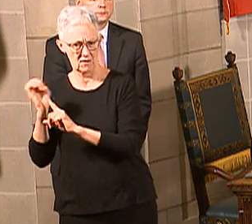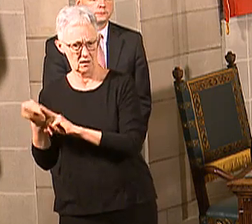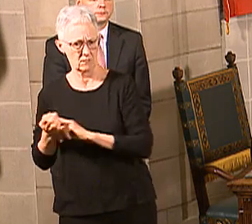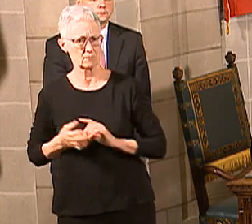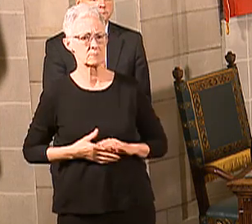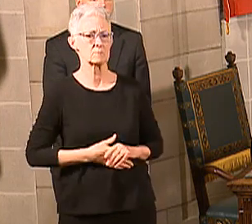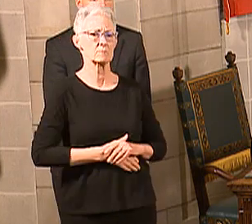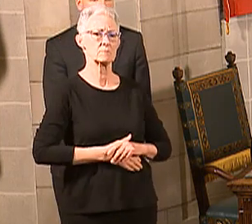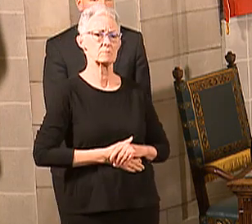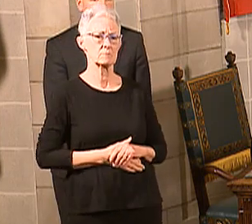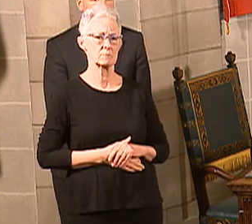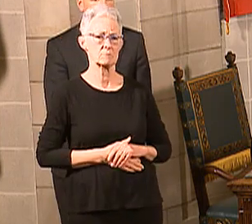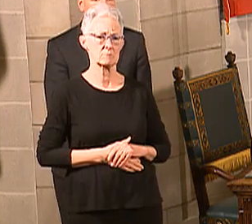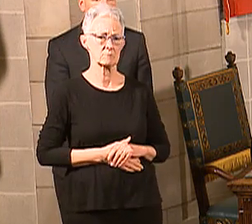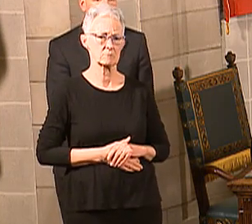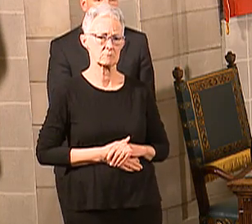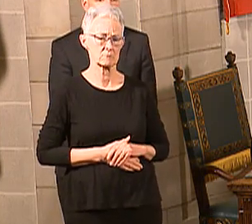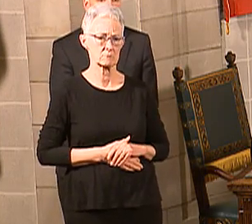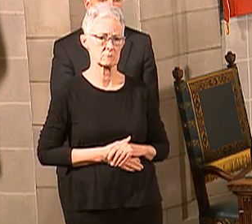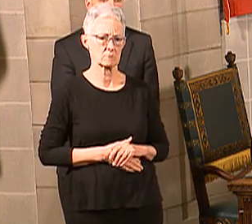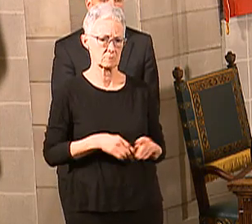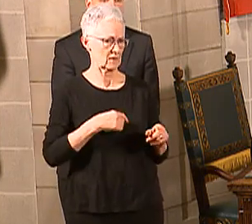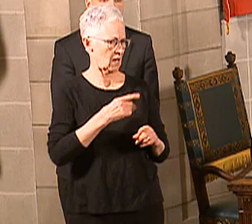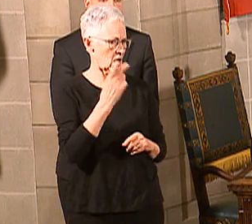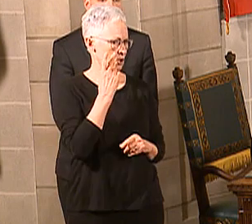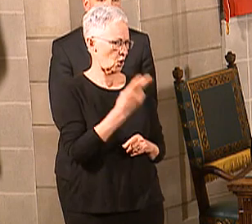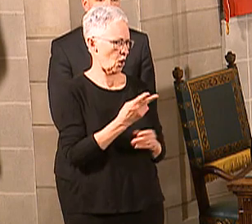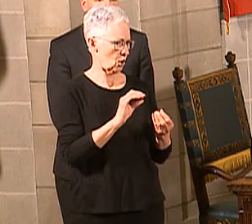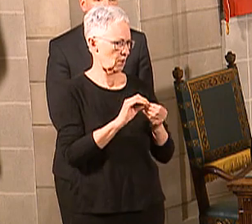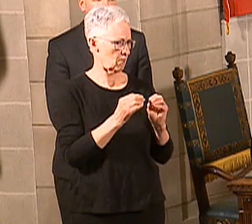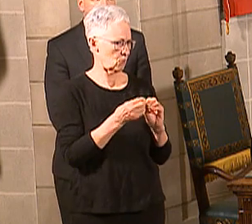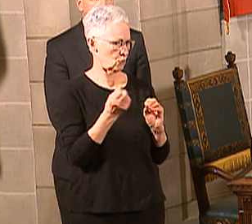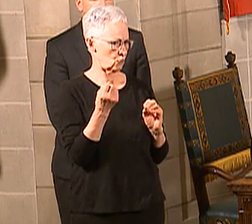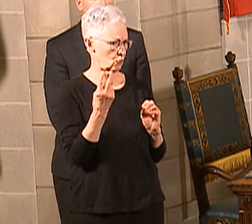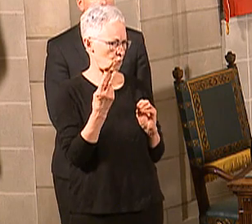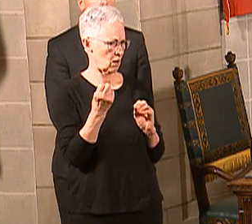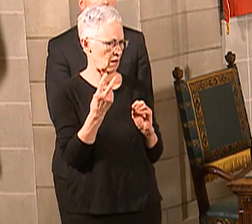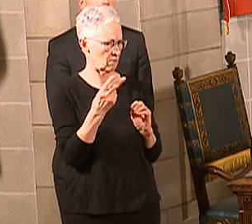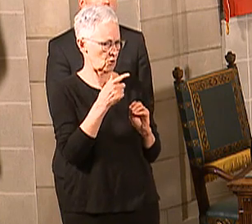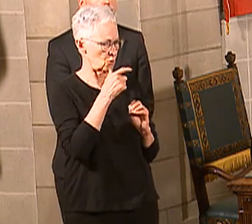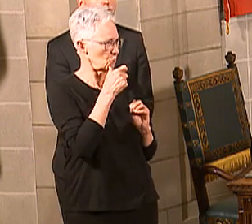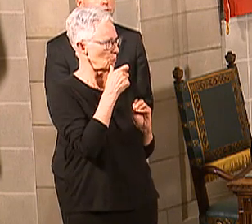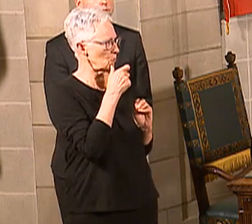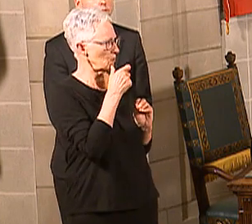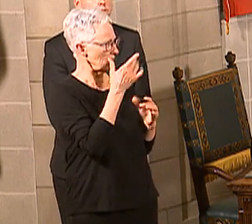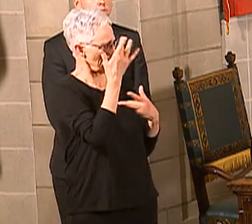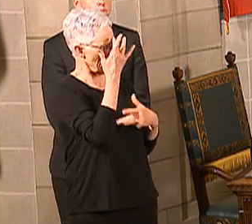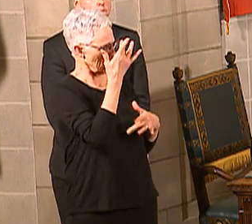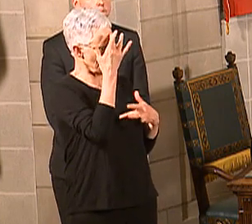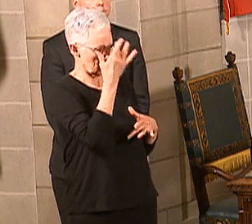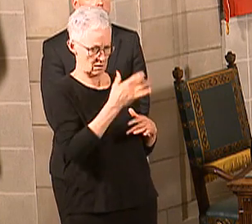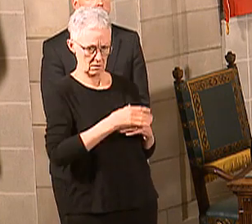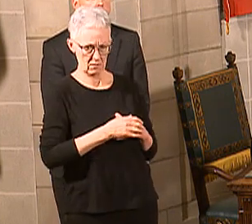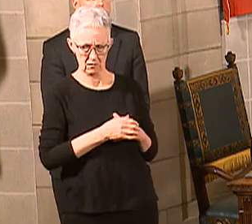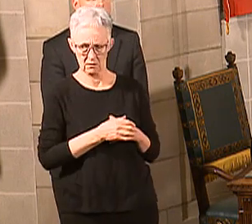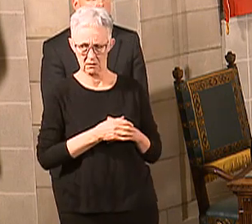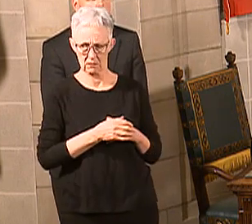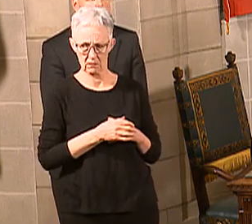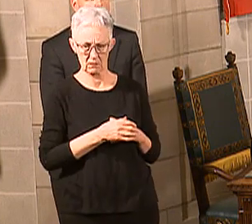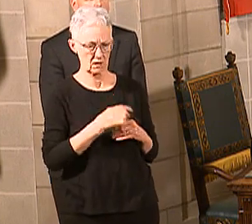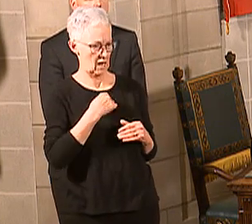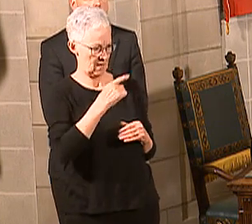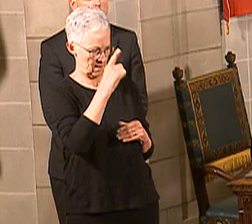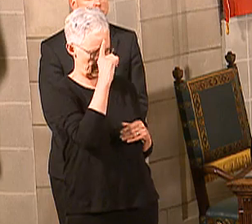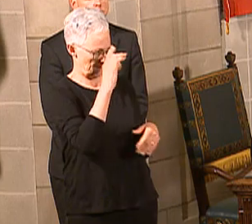what I just saw, number 12, that they weren't infected. Can you clarify that? I cannot. As of, I